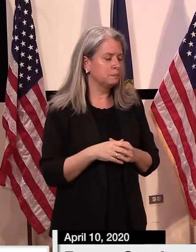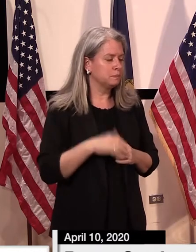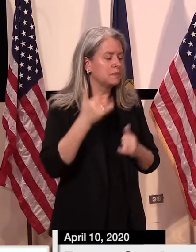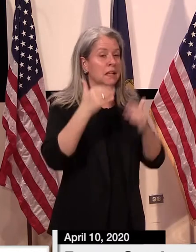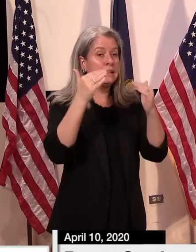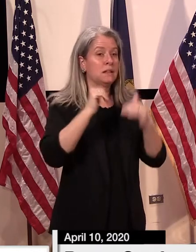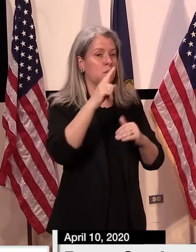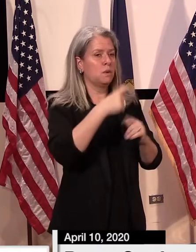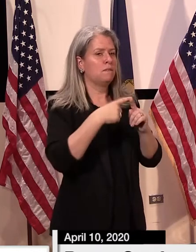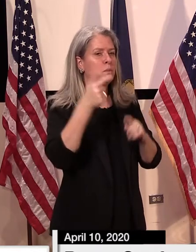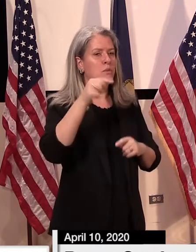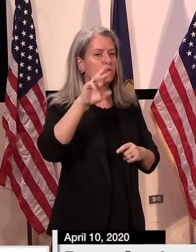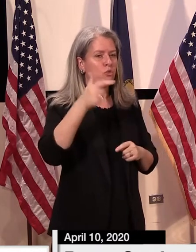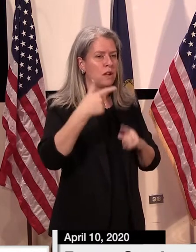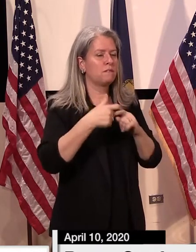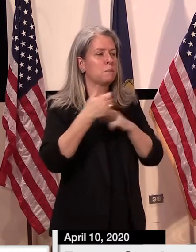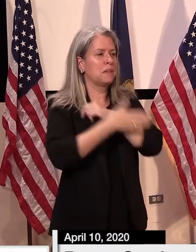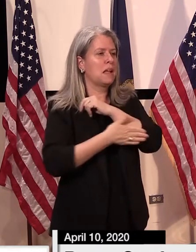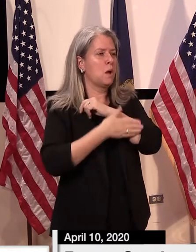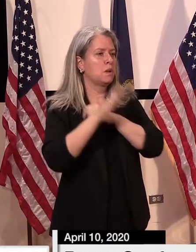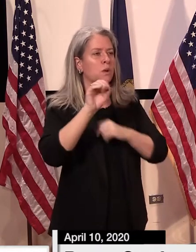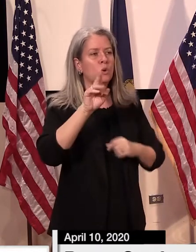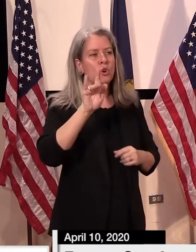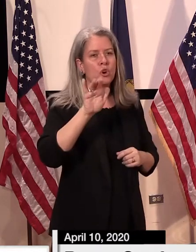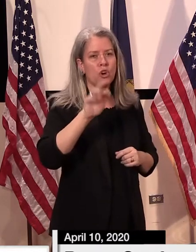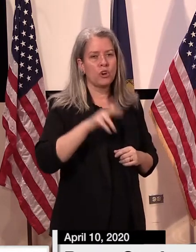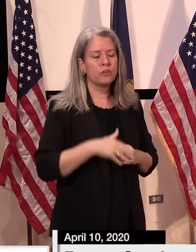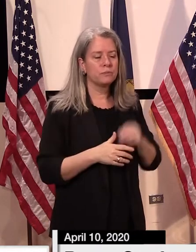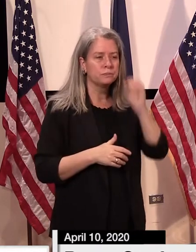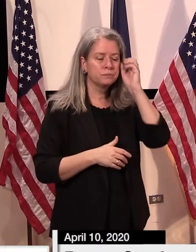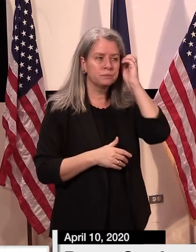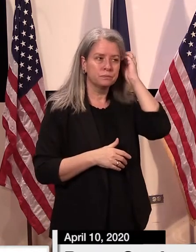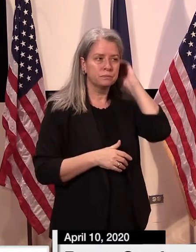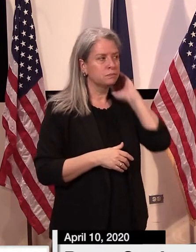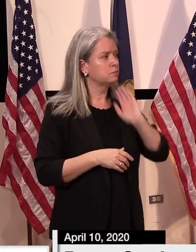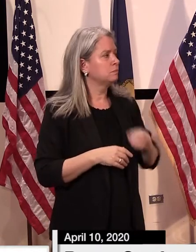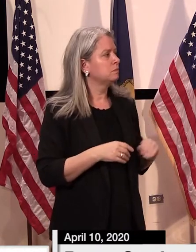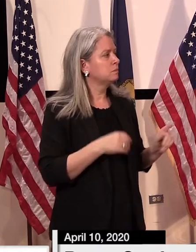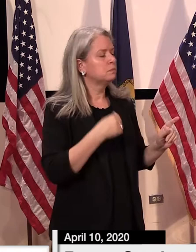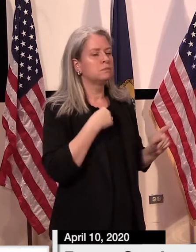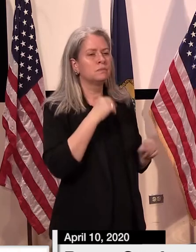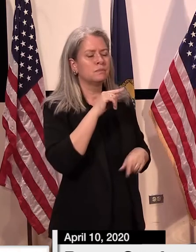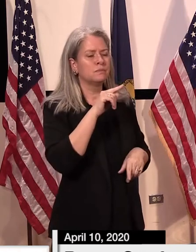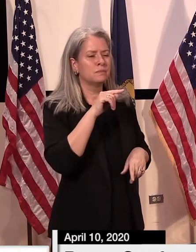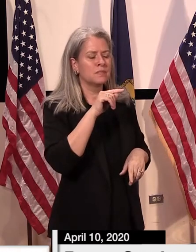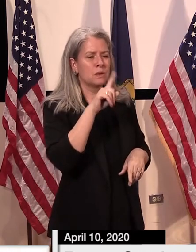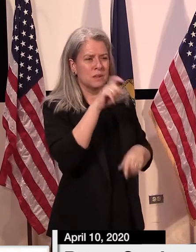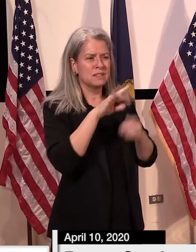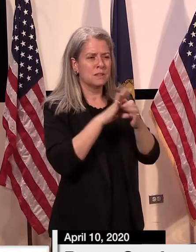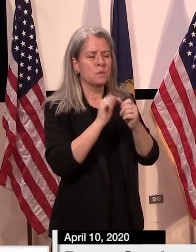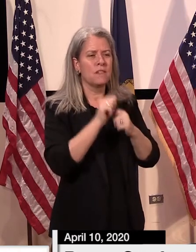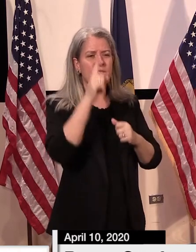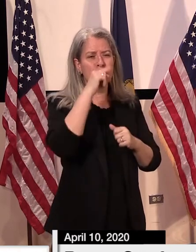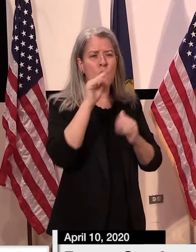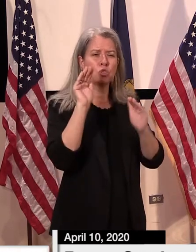Hi, so my question is about the salt taupe with universal testing.